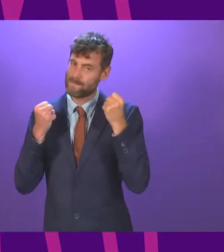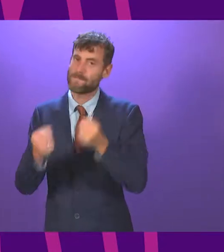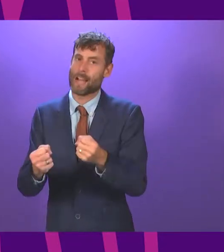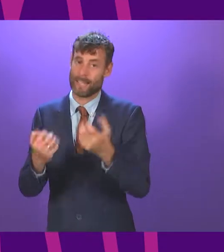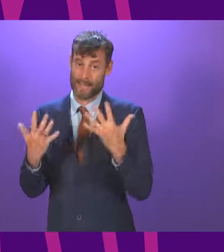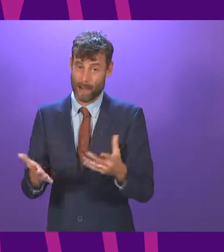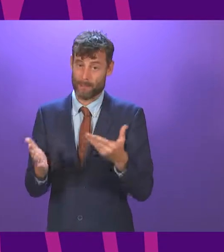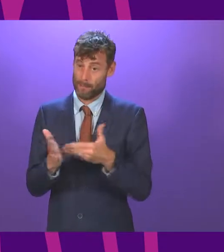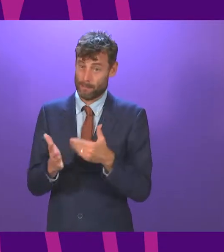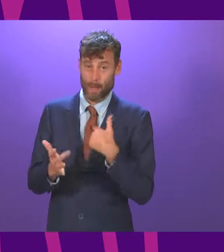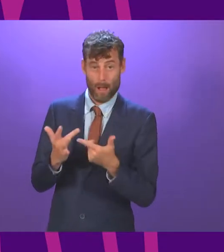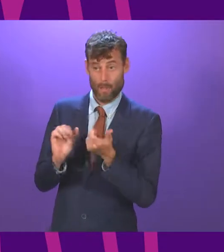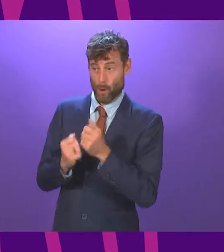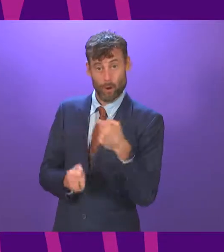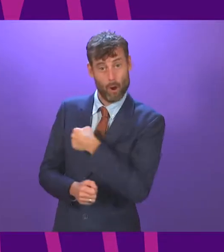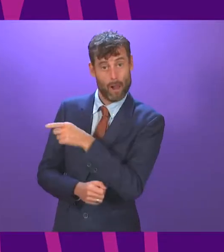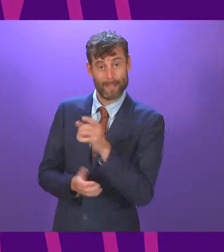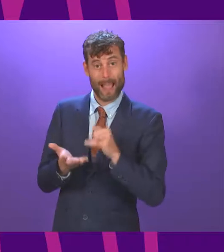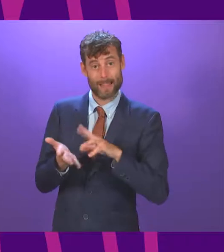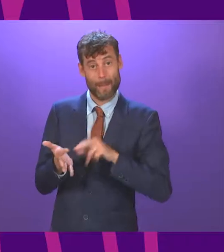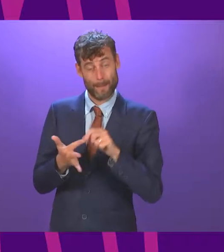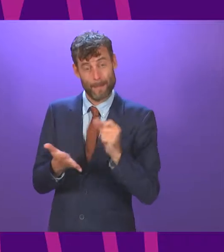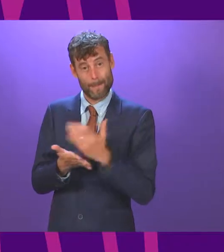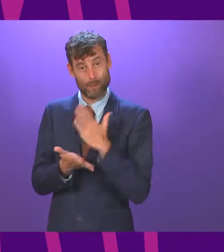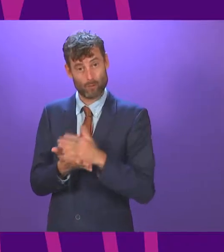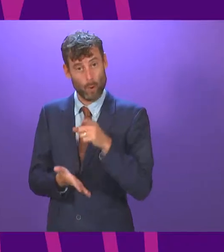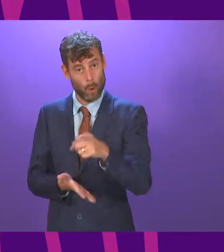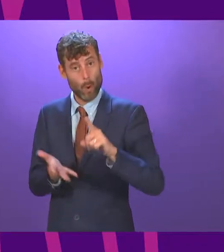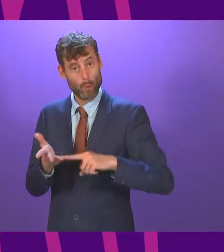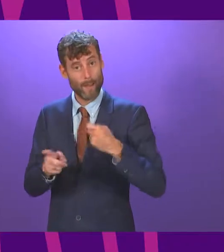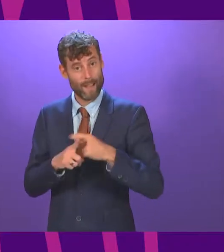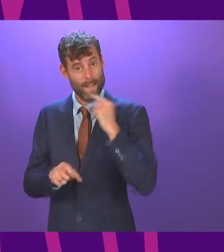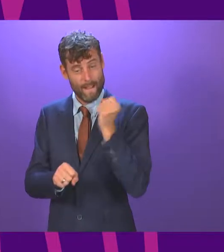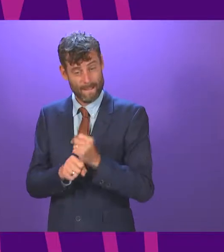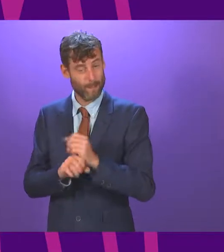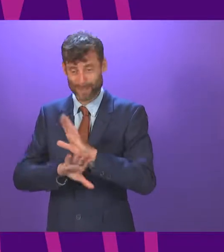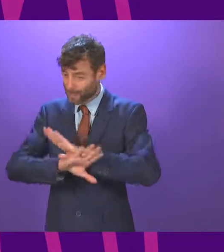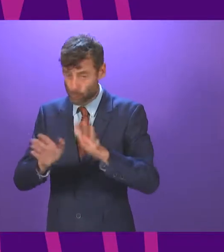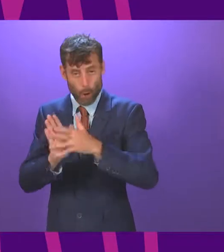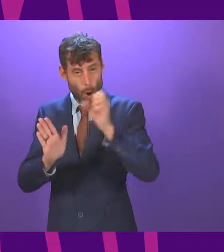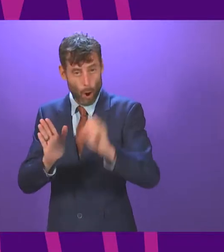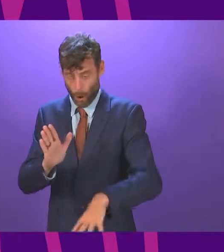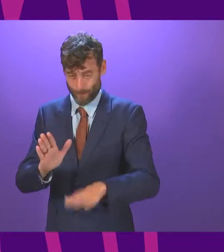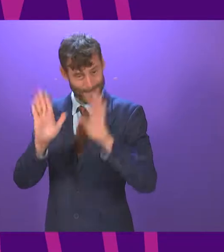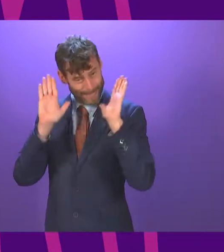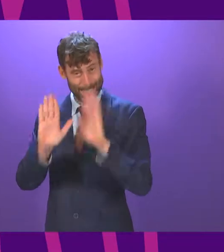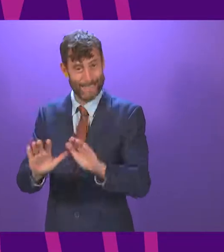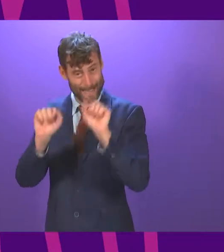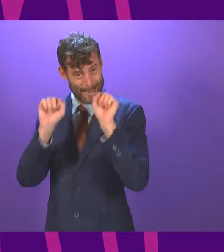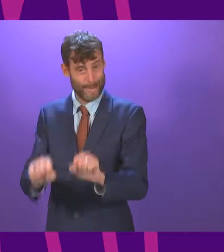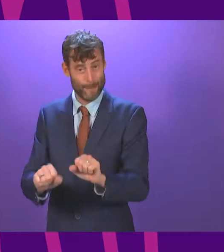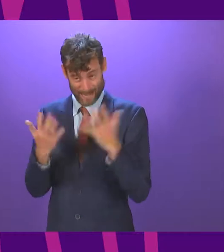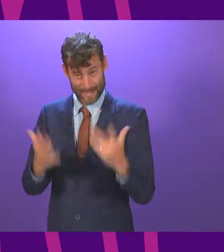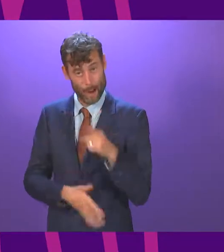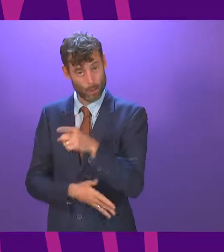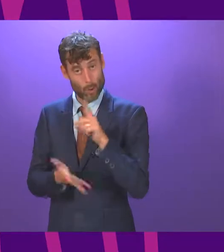is doing everything she can to try to ensure that the United Kingdom Government does not take that retrograde step, which is an immediate choice in front of United Kingdom